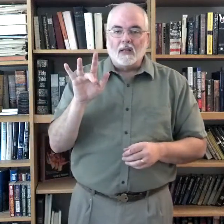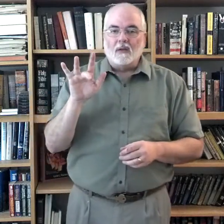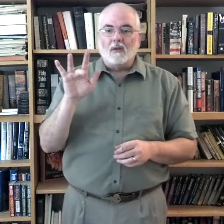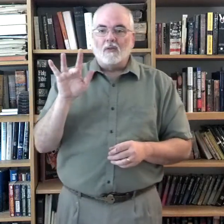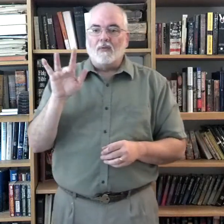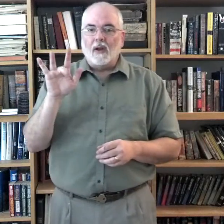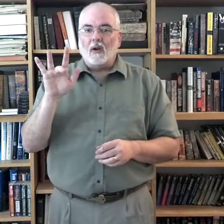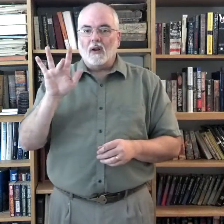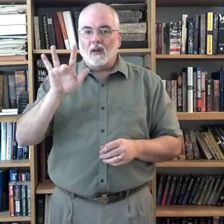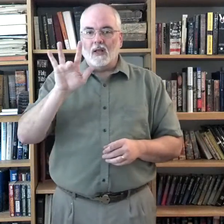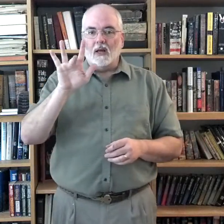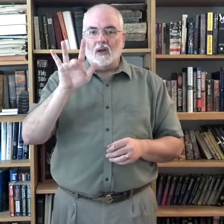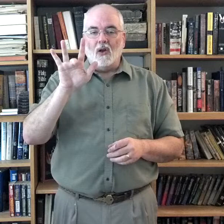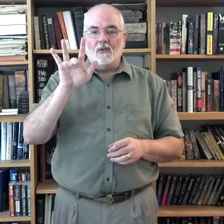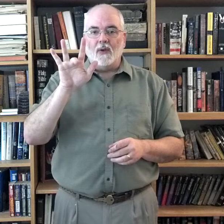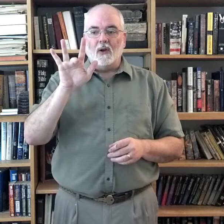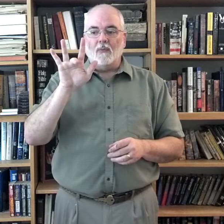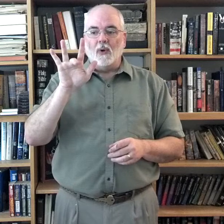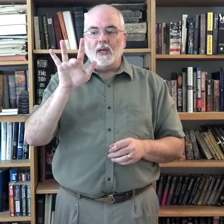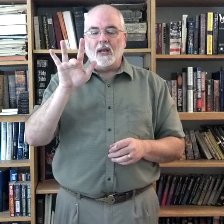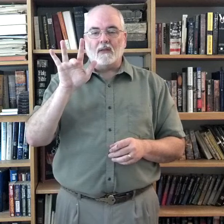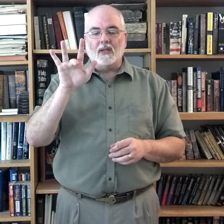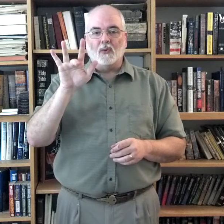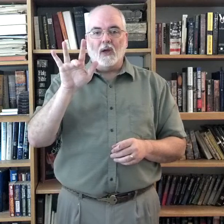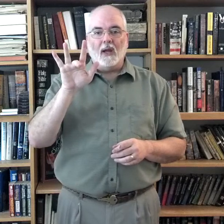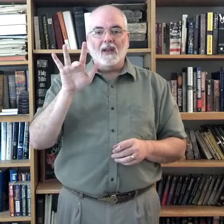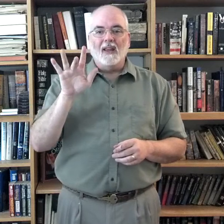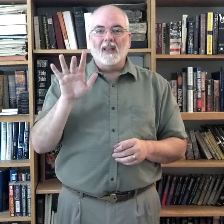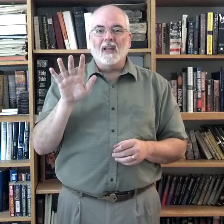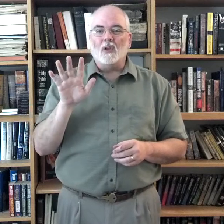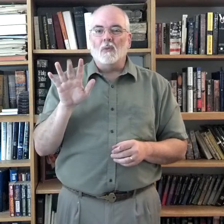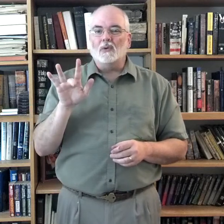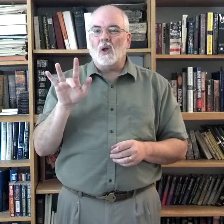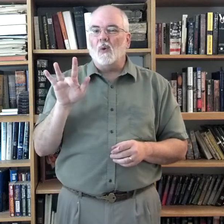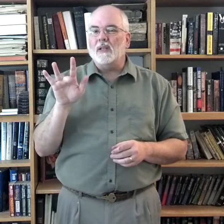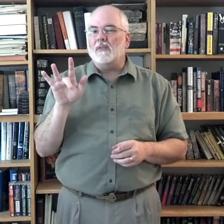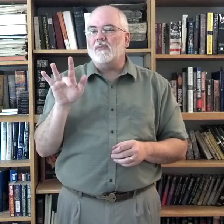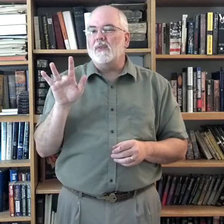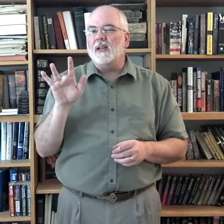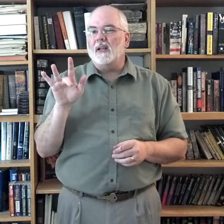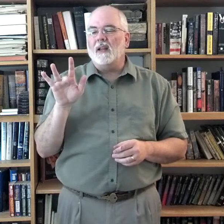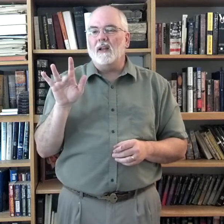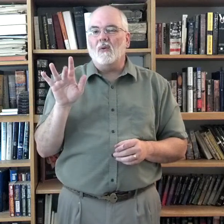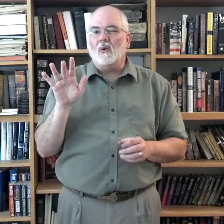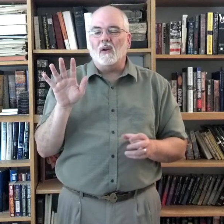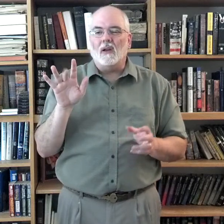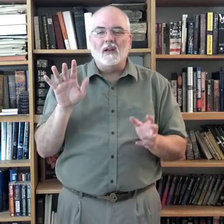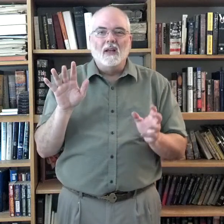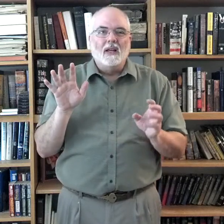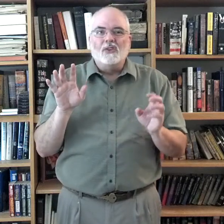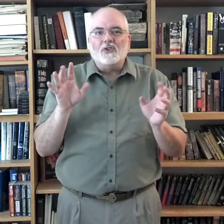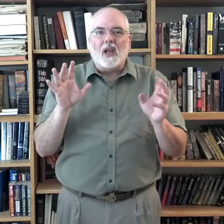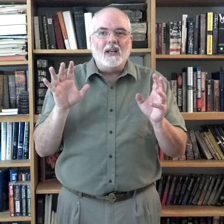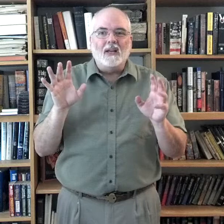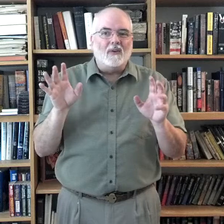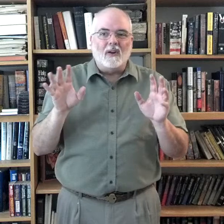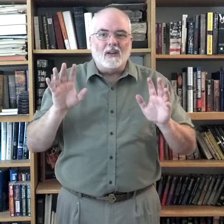The finger, the long finger pointed out this way, it's almost always a feeling or a shiny or a,